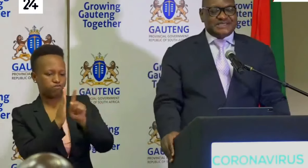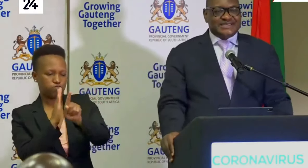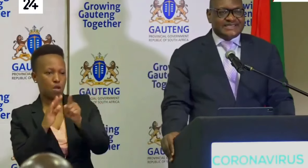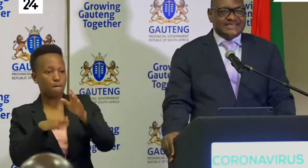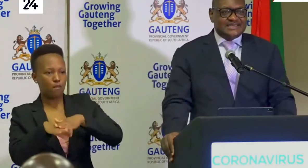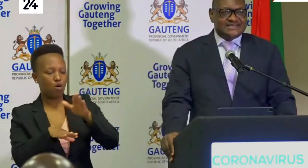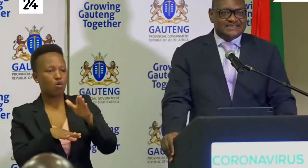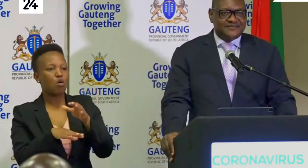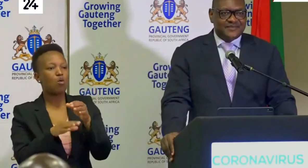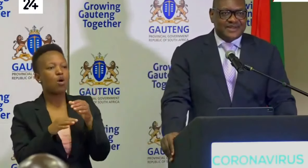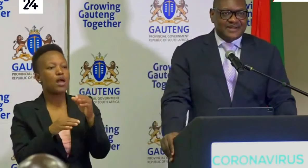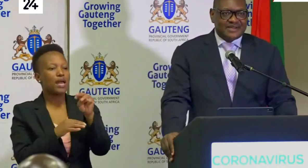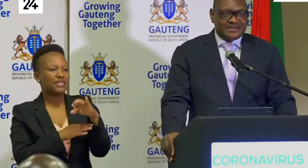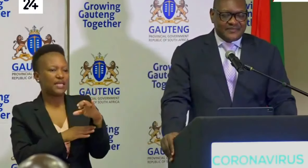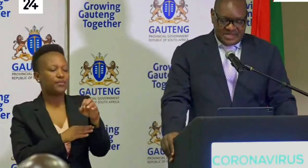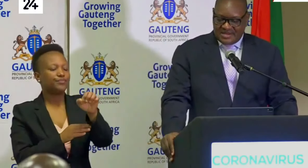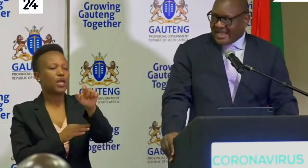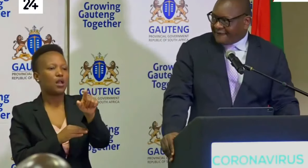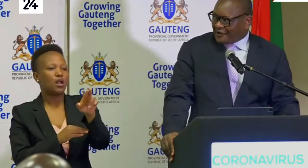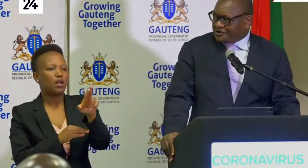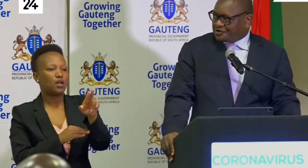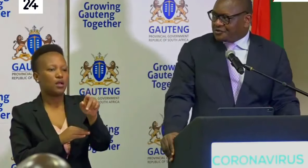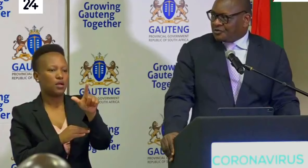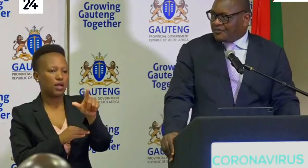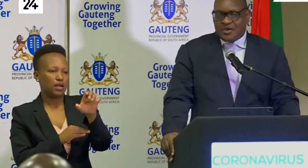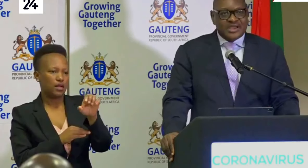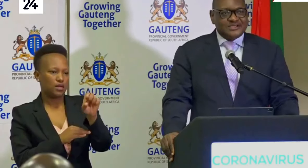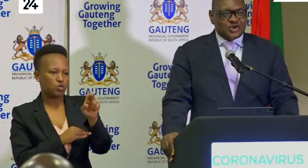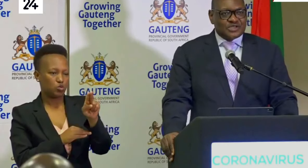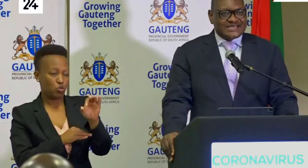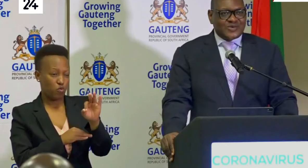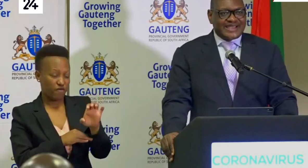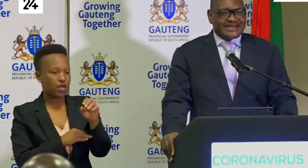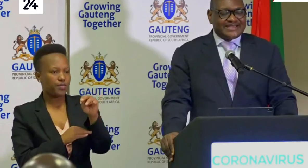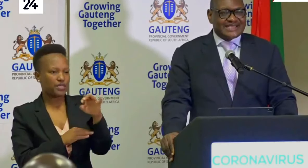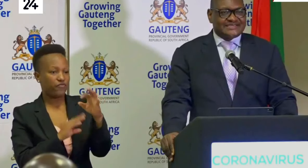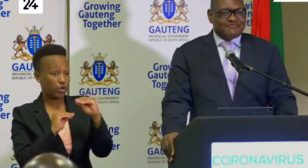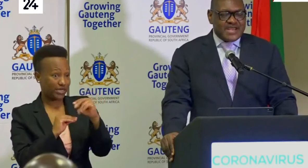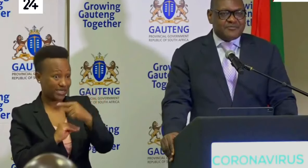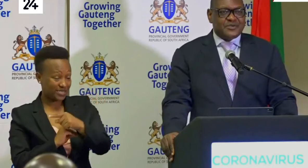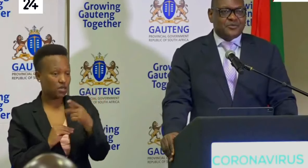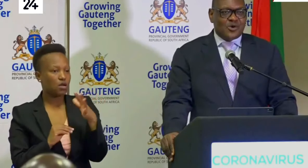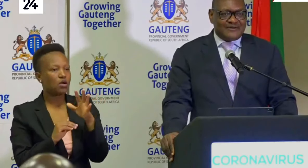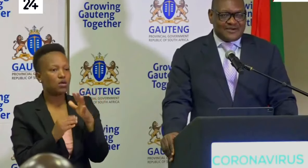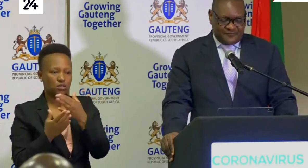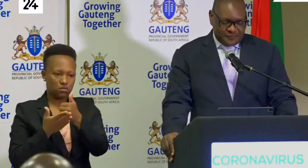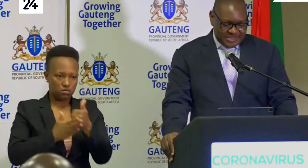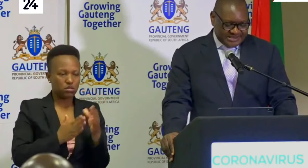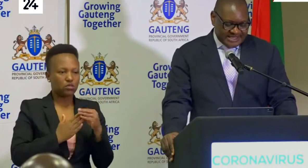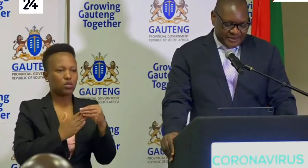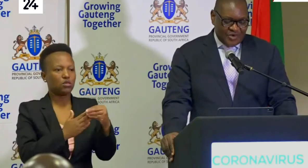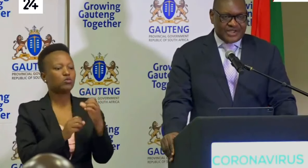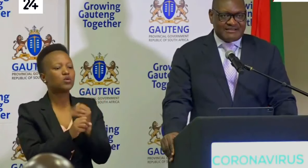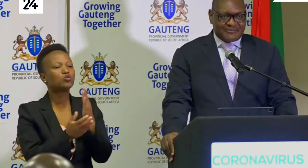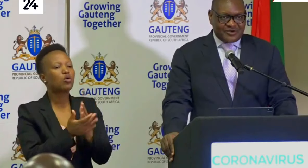Sufi is leading this effort to ensure that we can reach as many people who are food